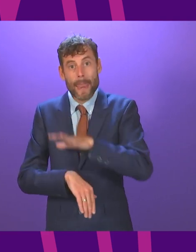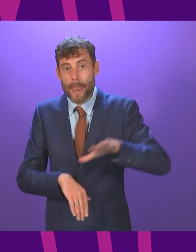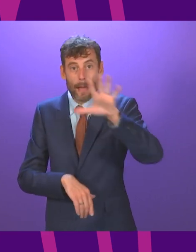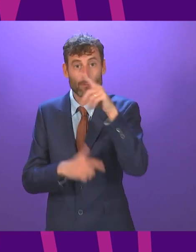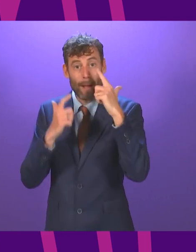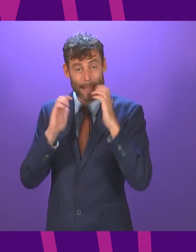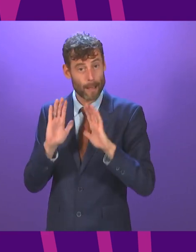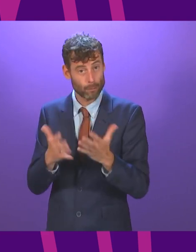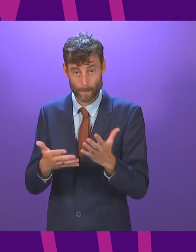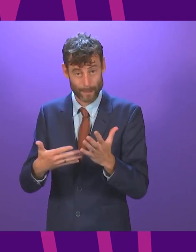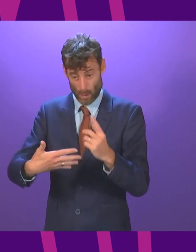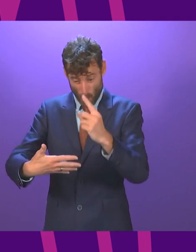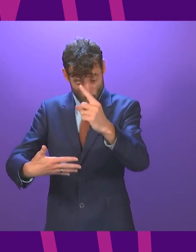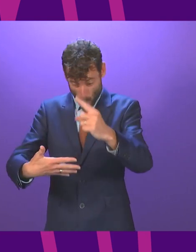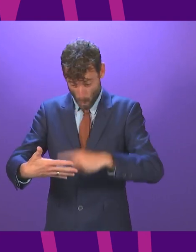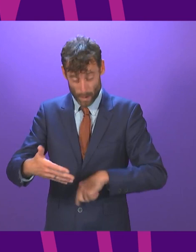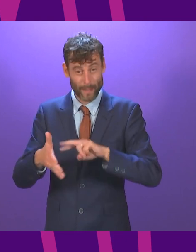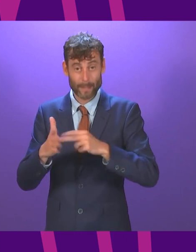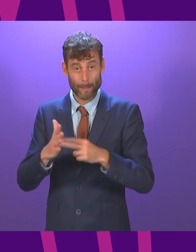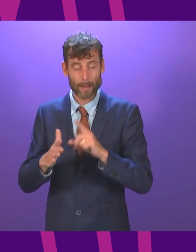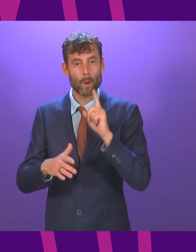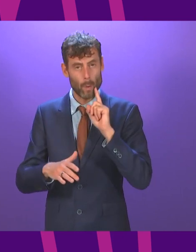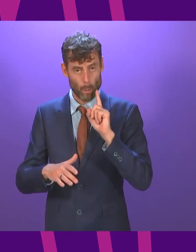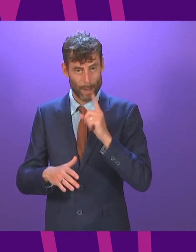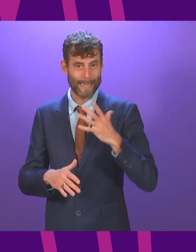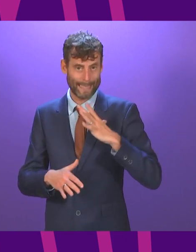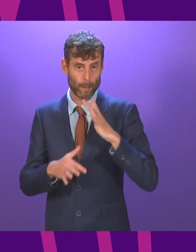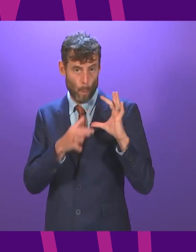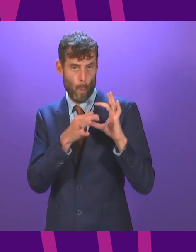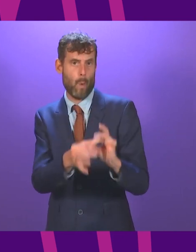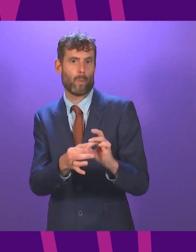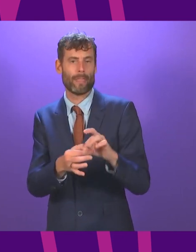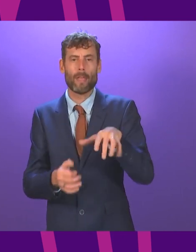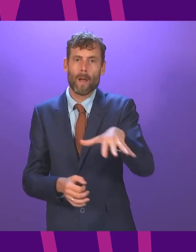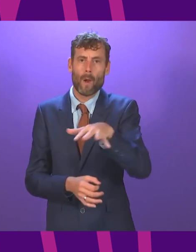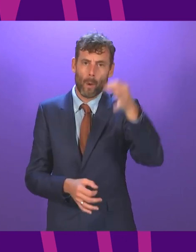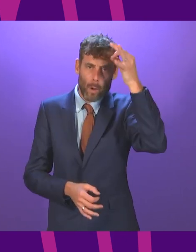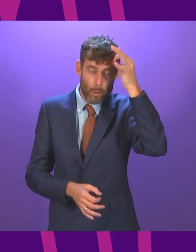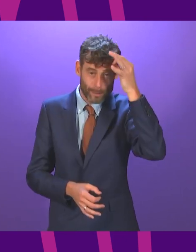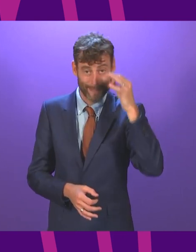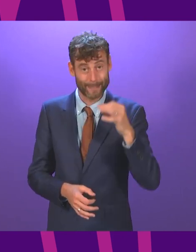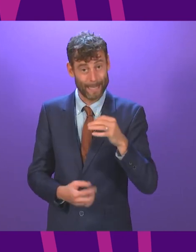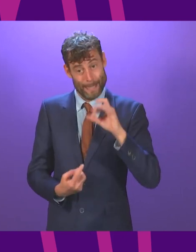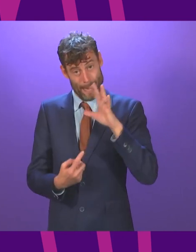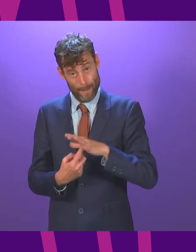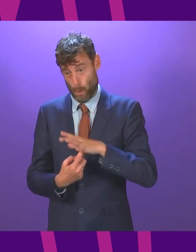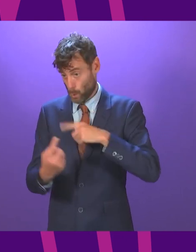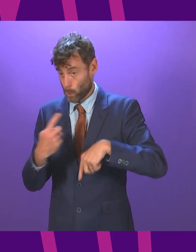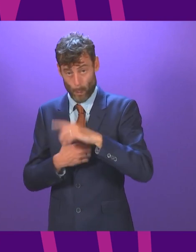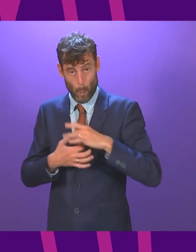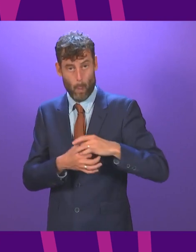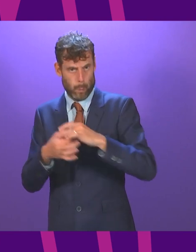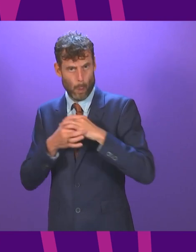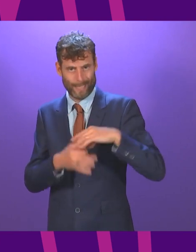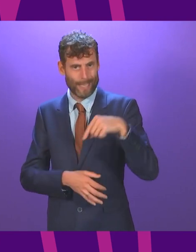of these have an impact on local authorities so engagement and joint work on these issues are important and of course we will be seeking a